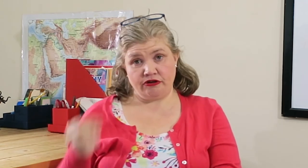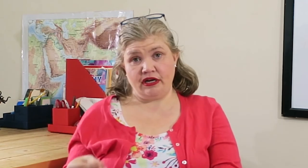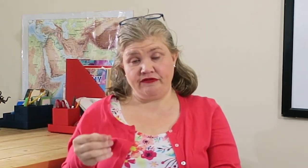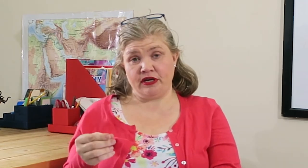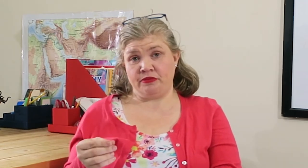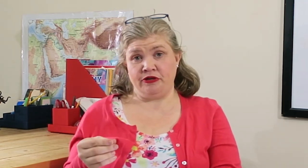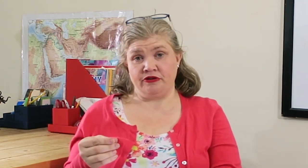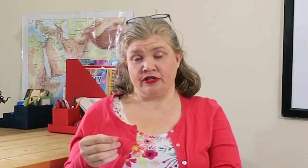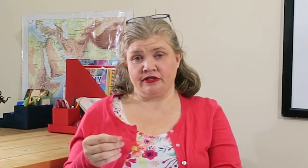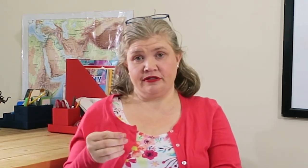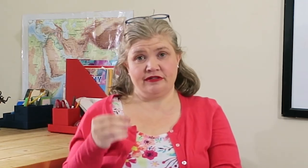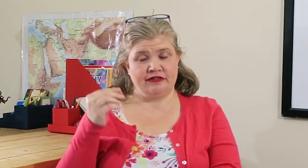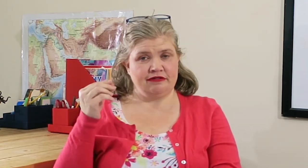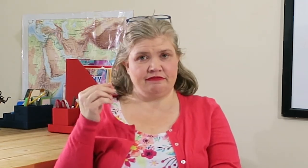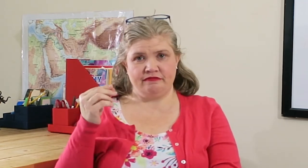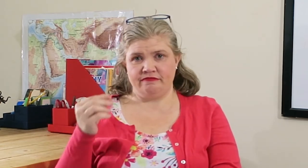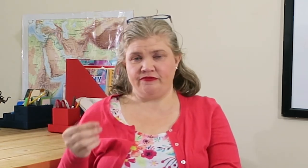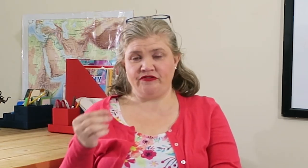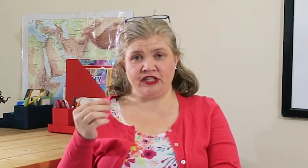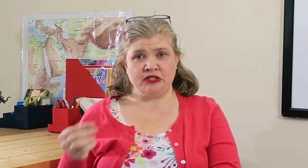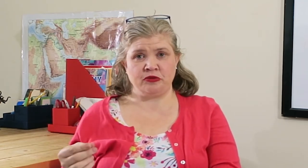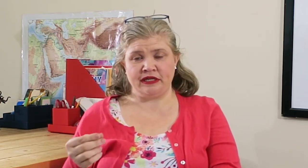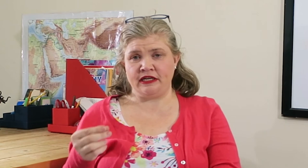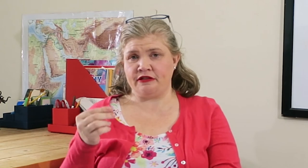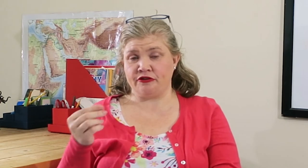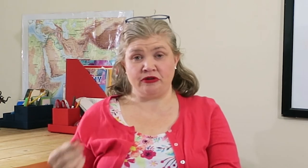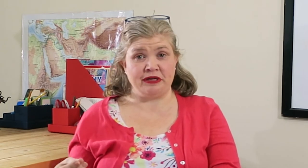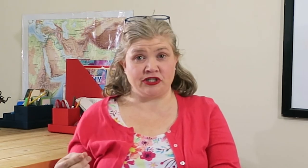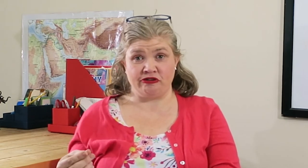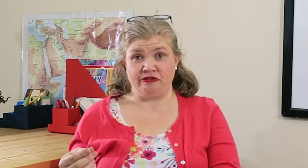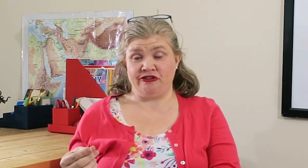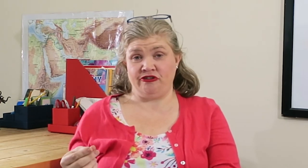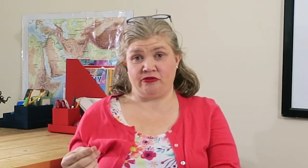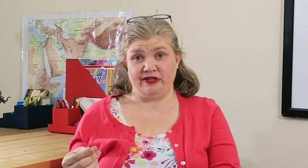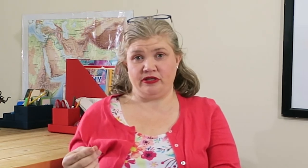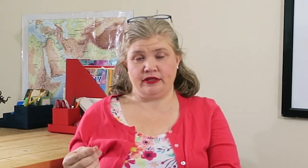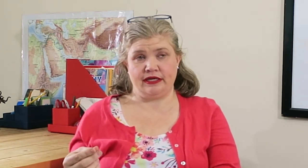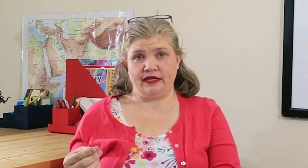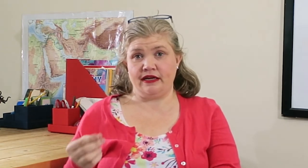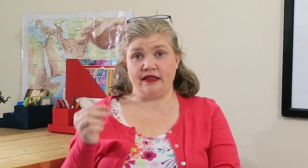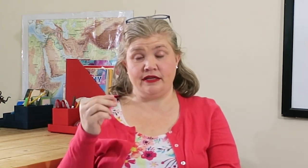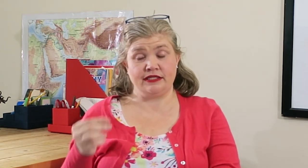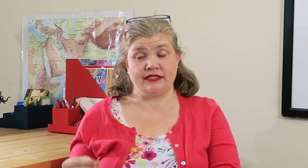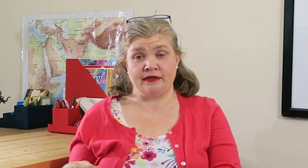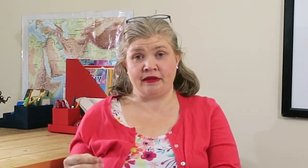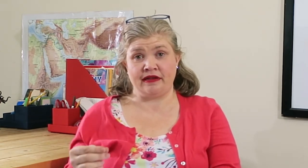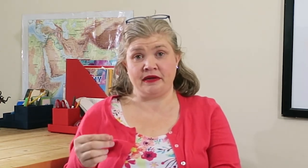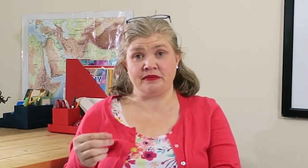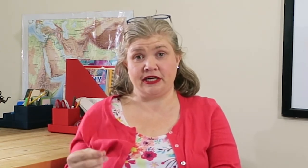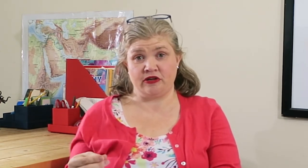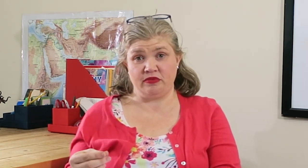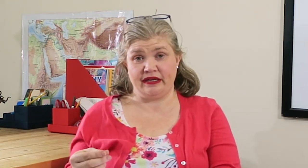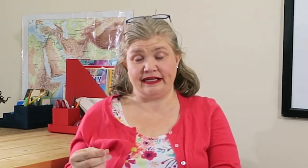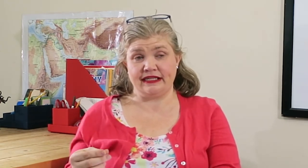turn off the computer 15, 20, 30 minutes earlier than you normally do at night. This is something that I'm terrible at.